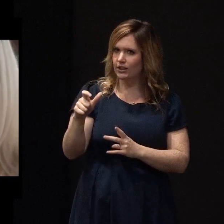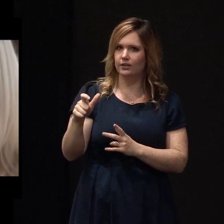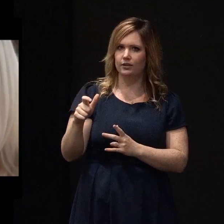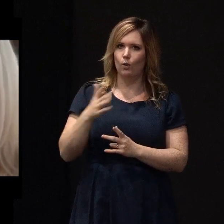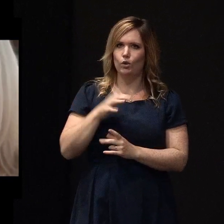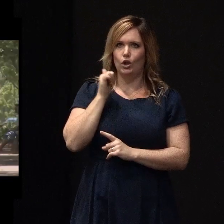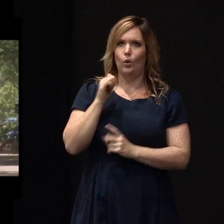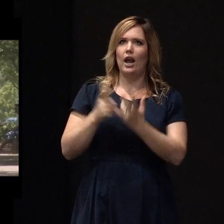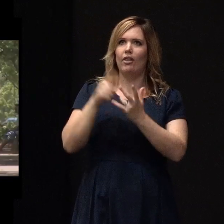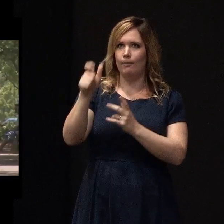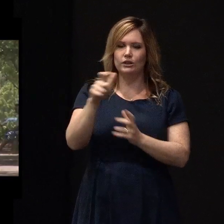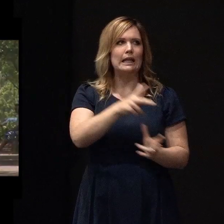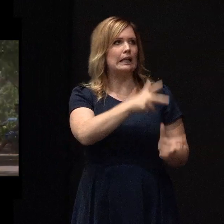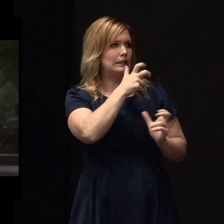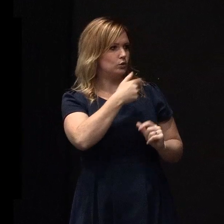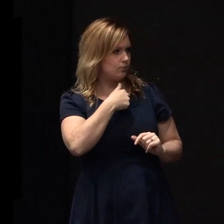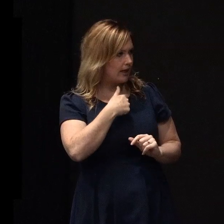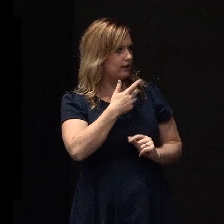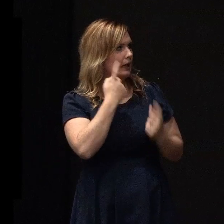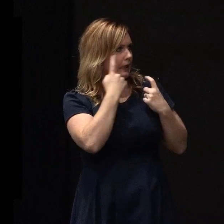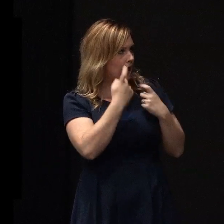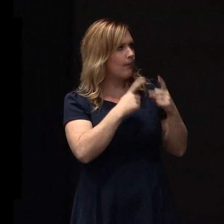someone's listening and someone's caring about what they're saying.